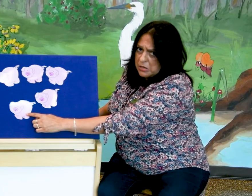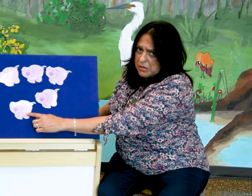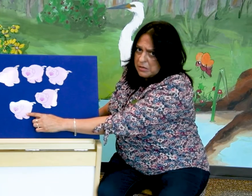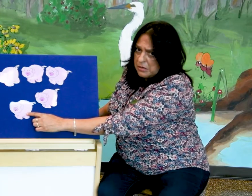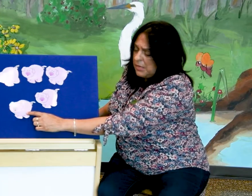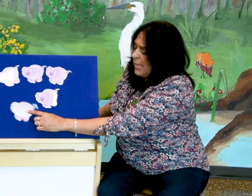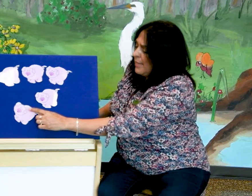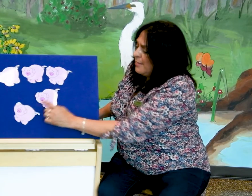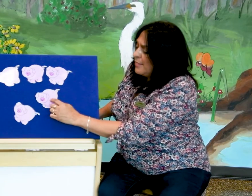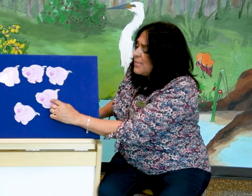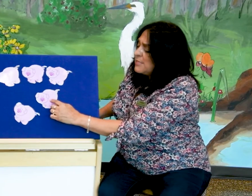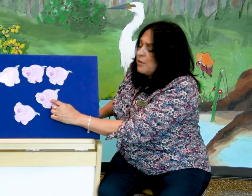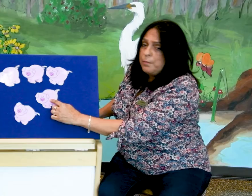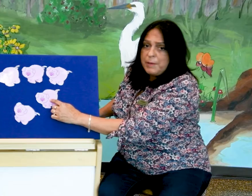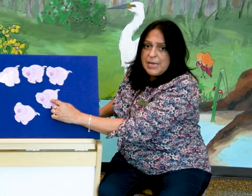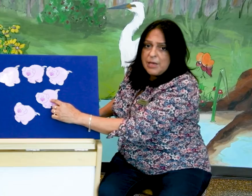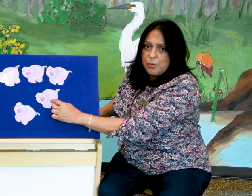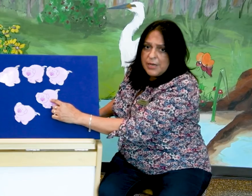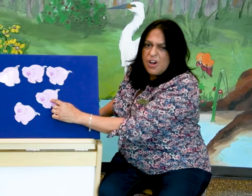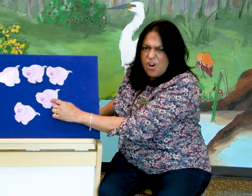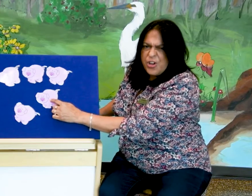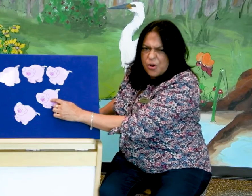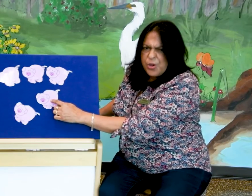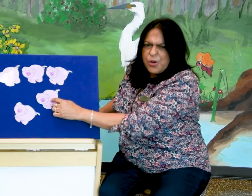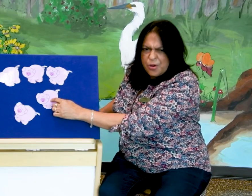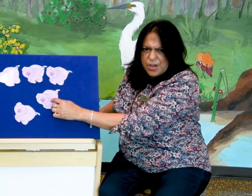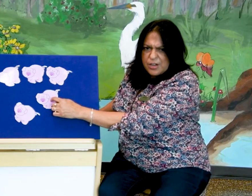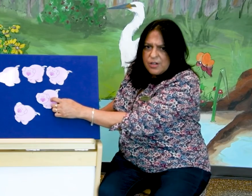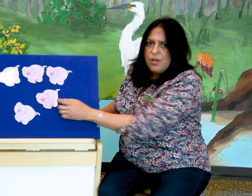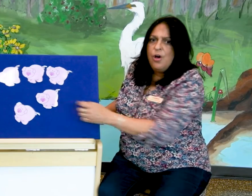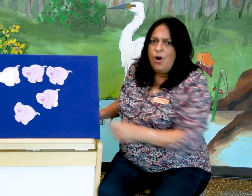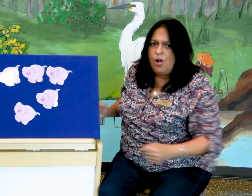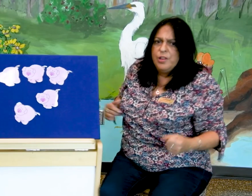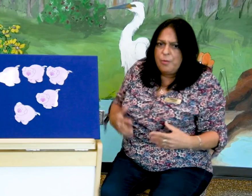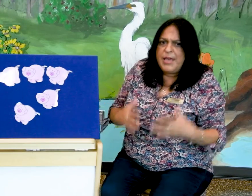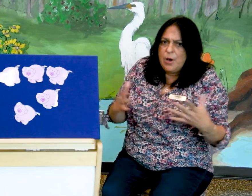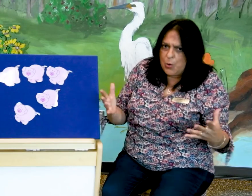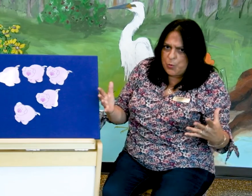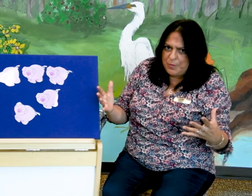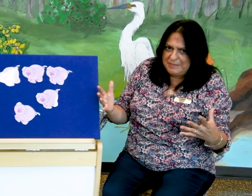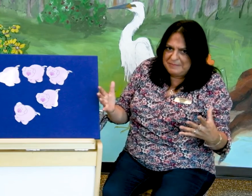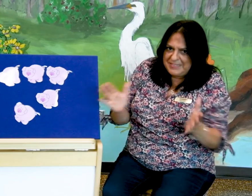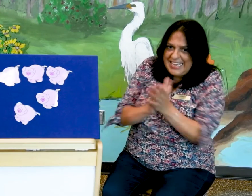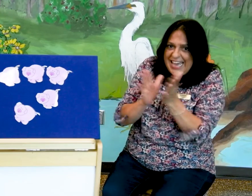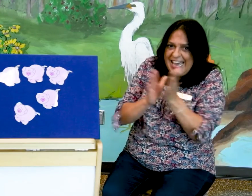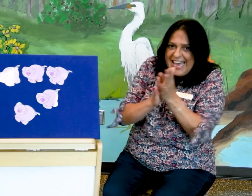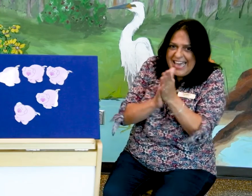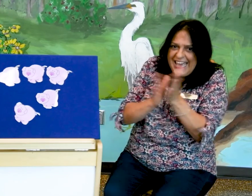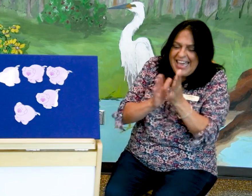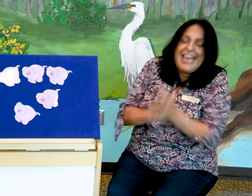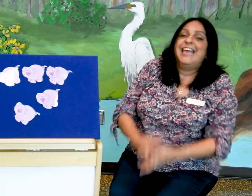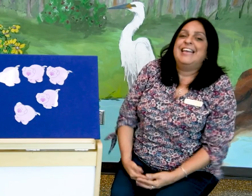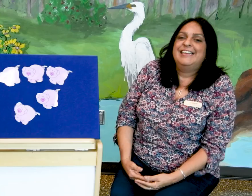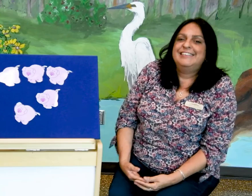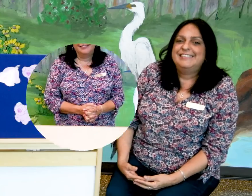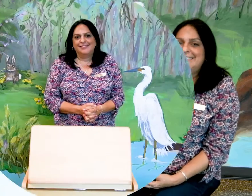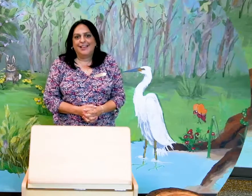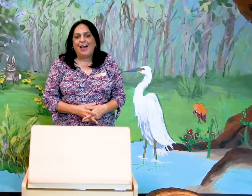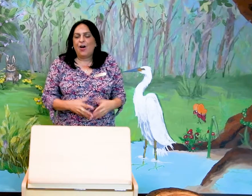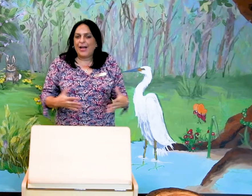And this little piggy went oink, oink, oink, oink, all the way home. Yay! Okay,